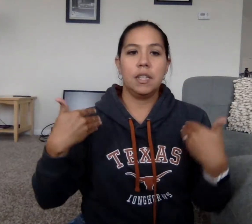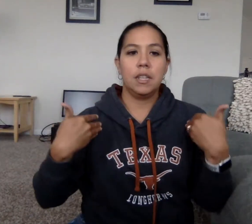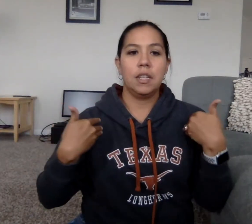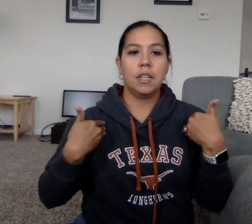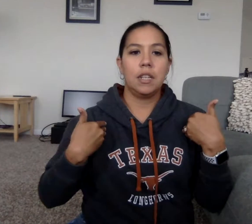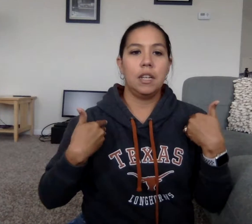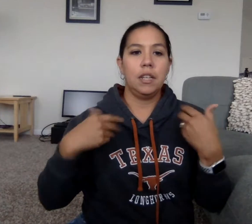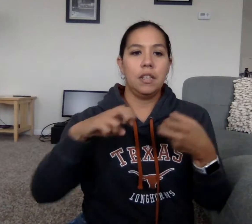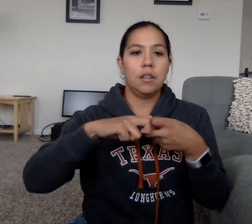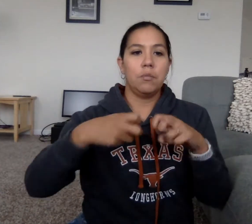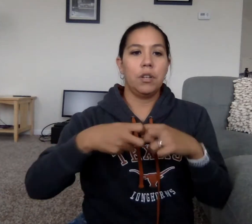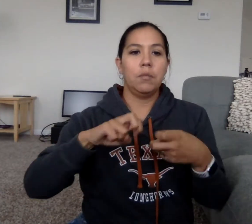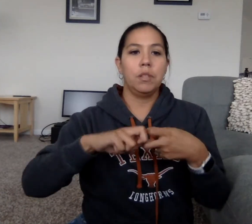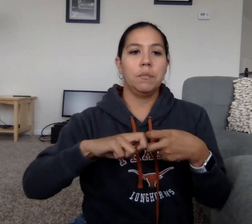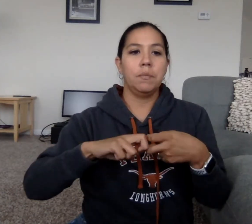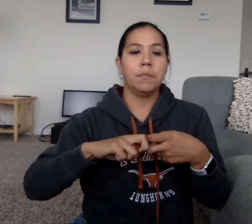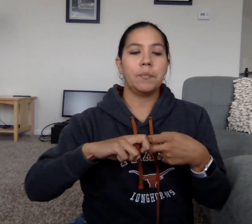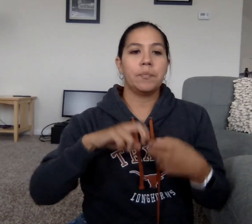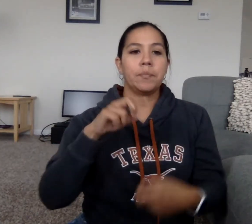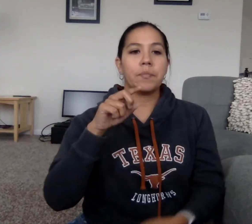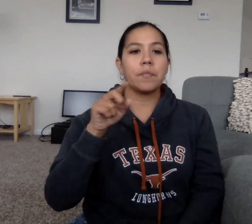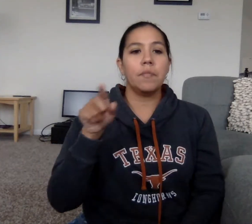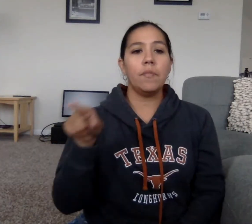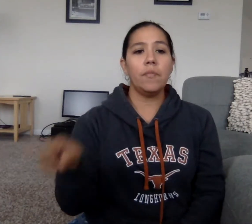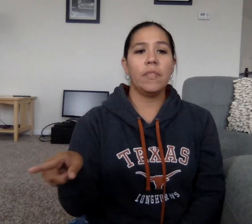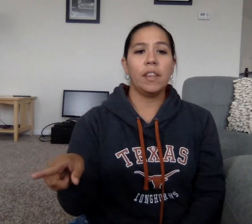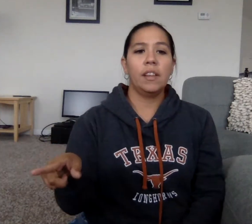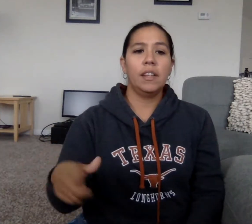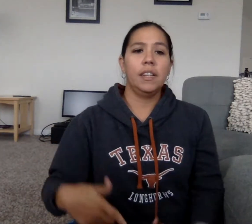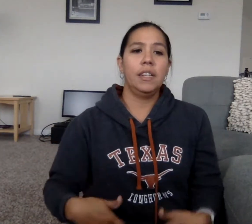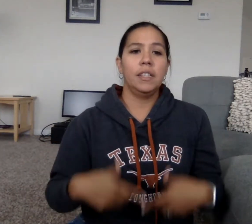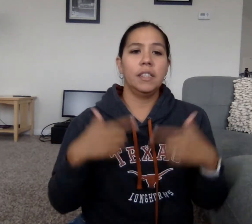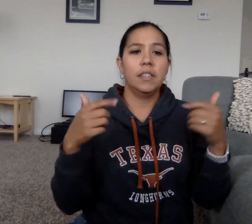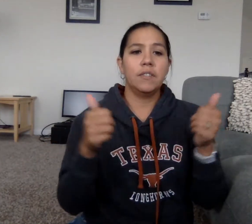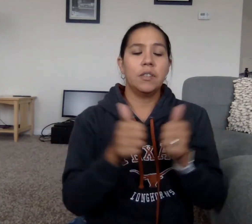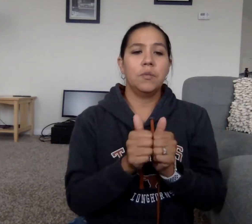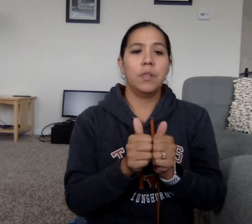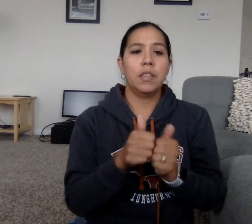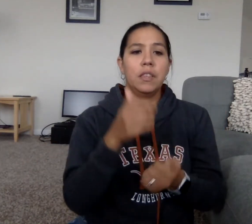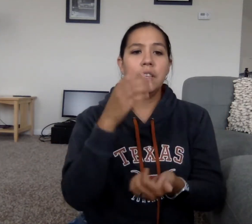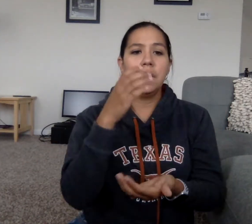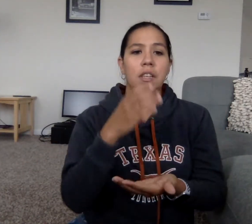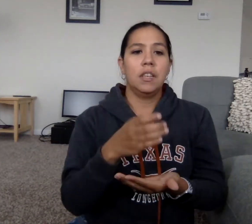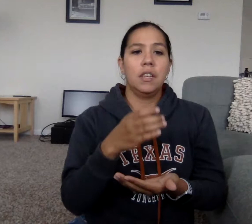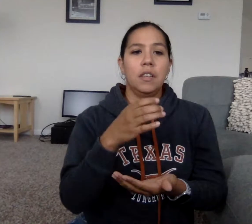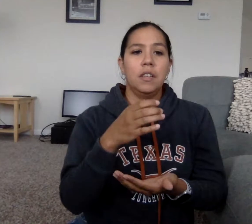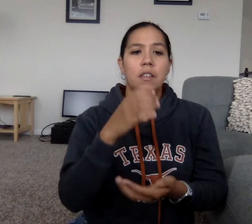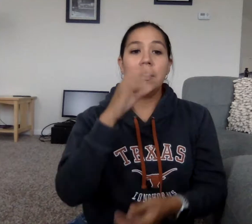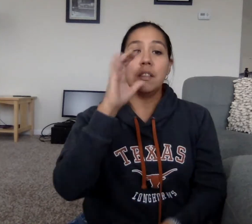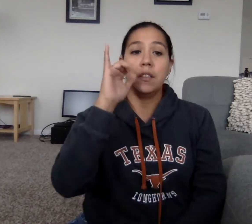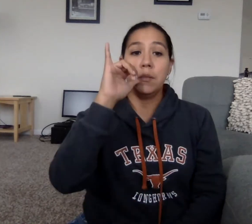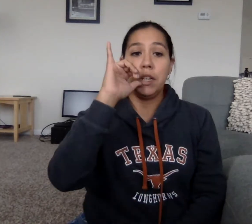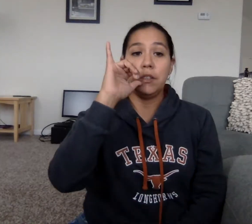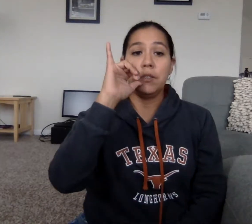got a problem. He lives with the bottle.